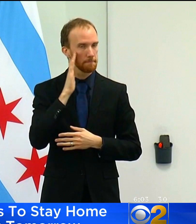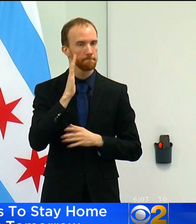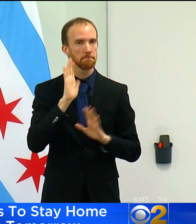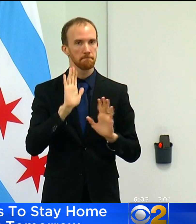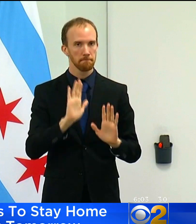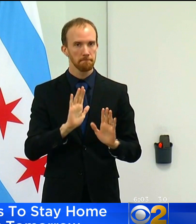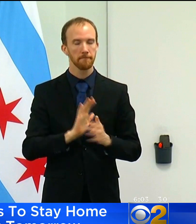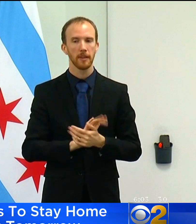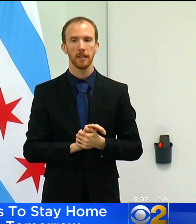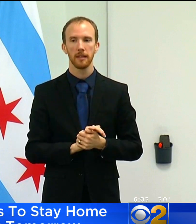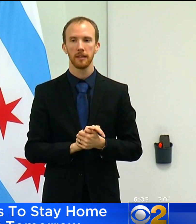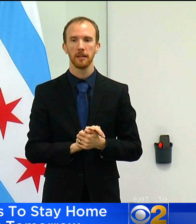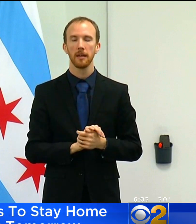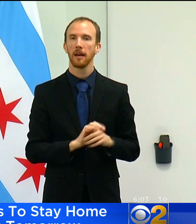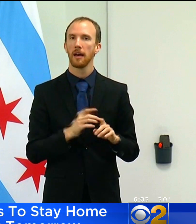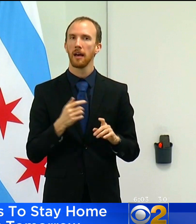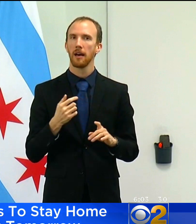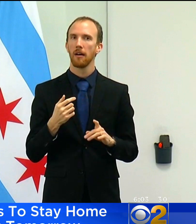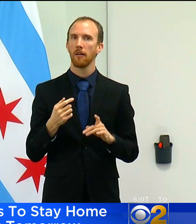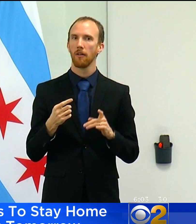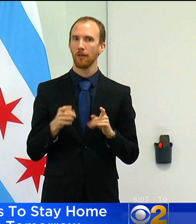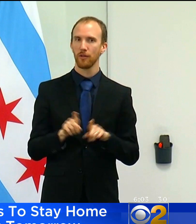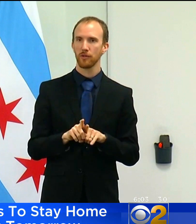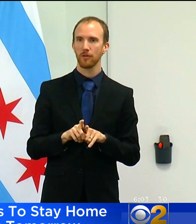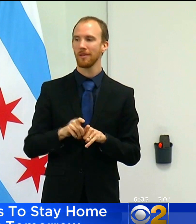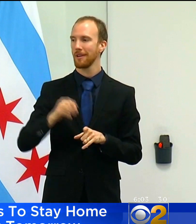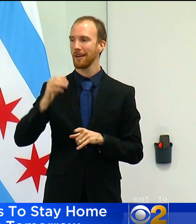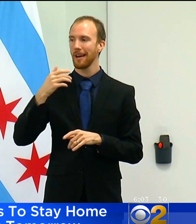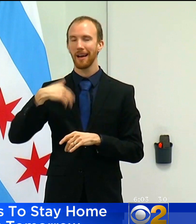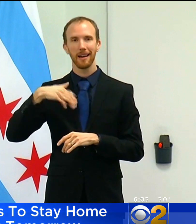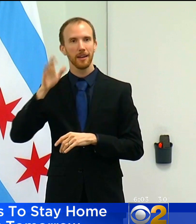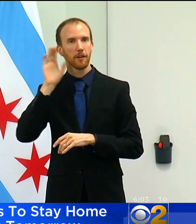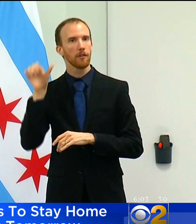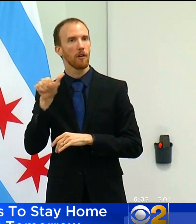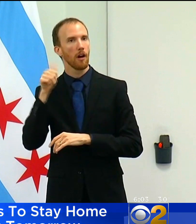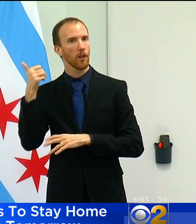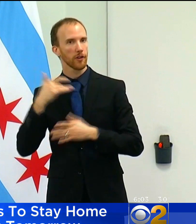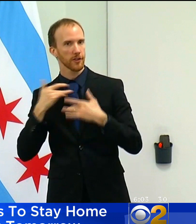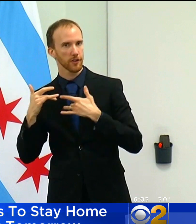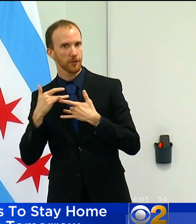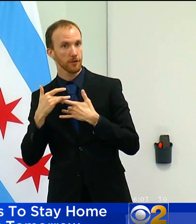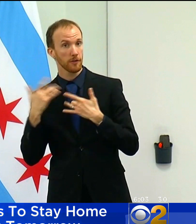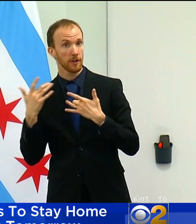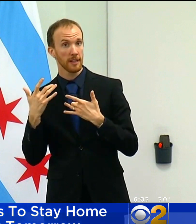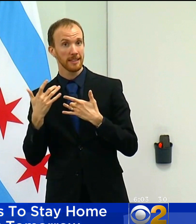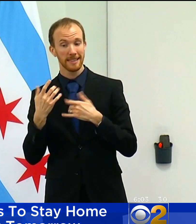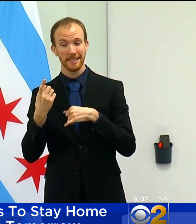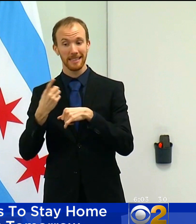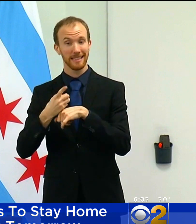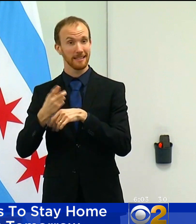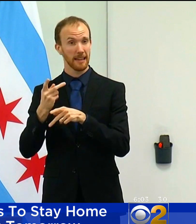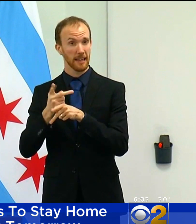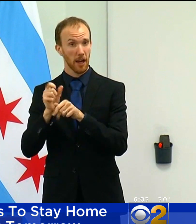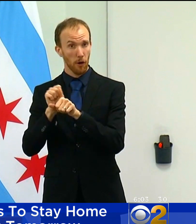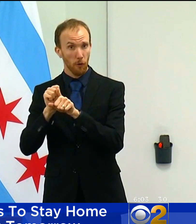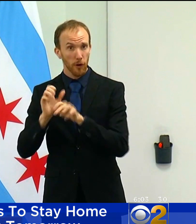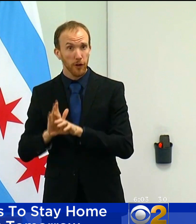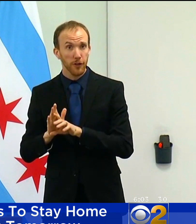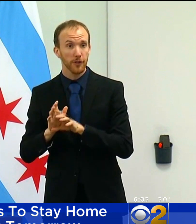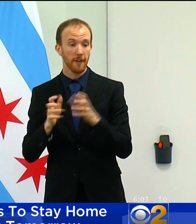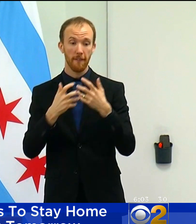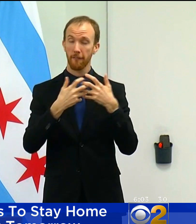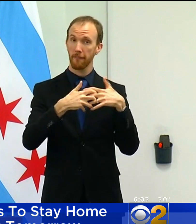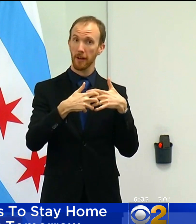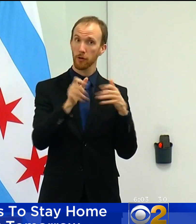Just as I understand and hear the concerns and fears of the daycare workers, the factory